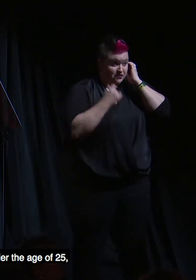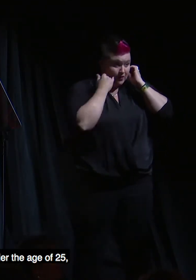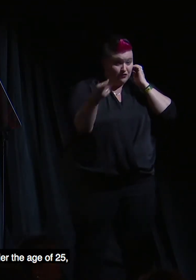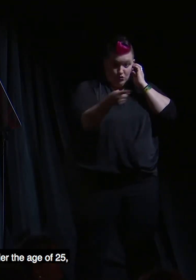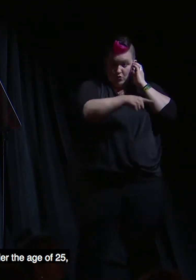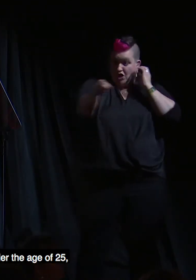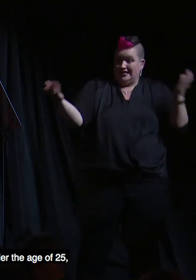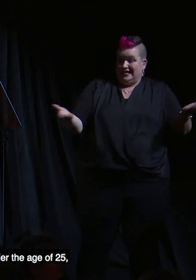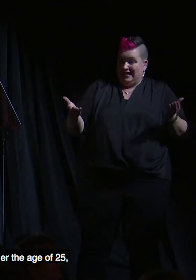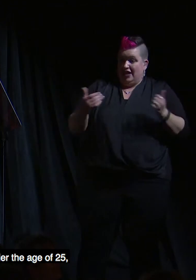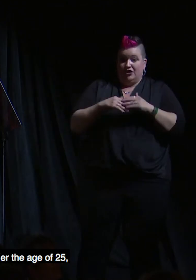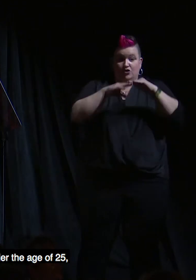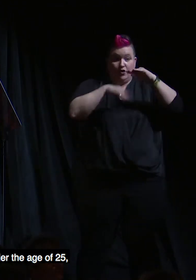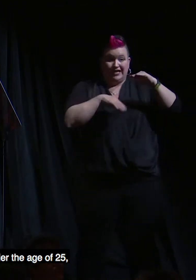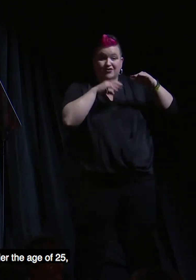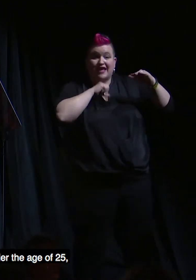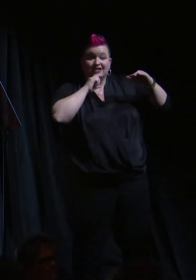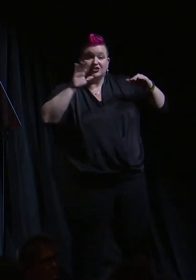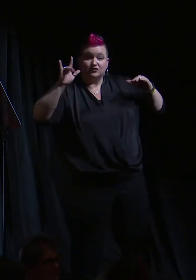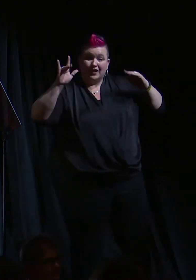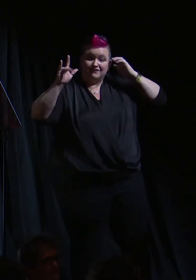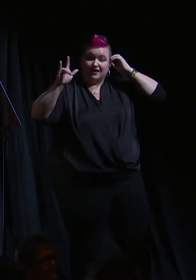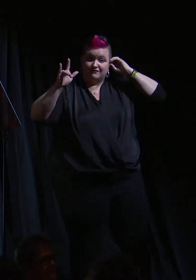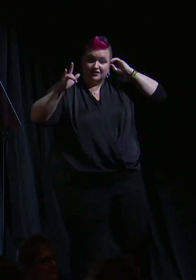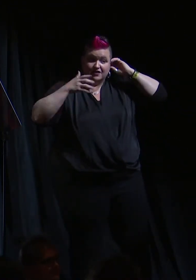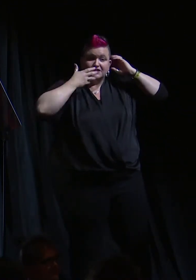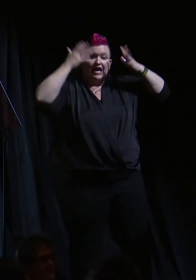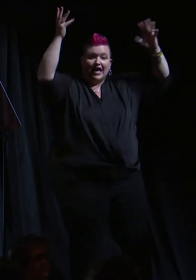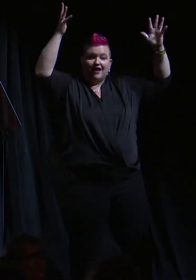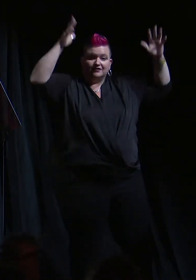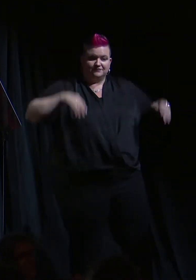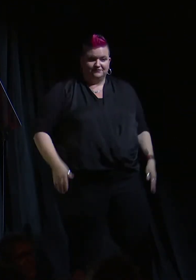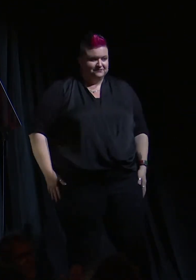room and you are under the age of 25, give a shout out.